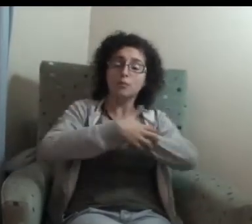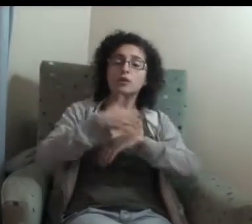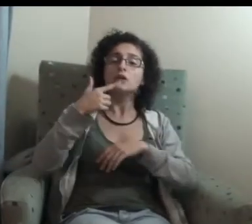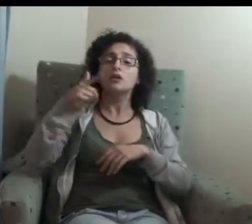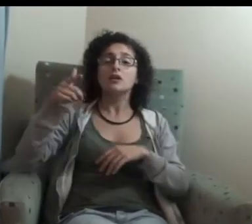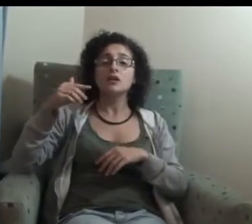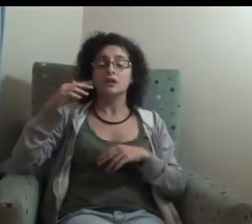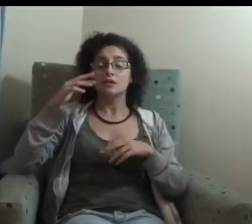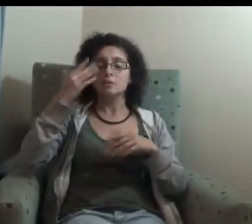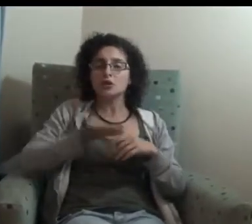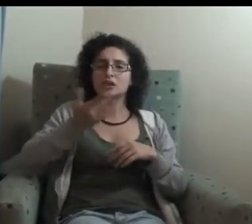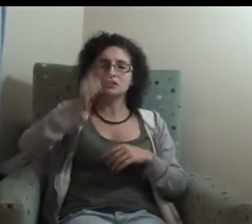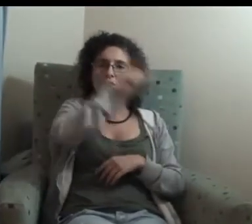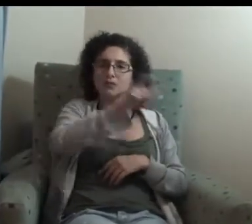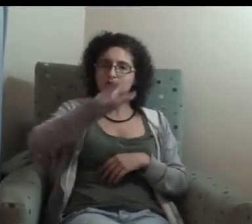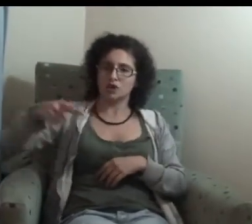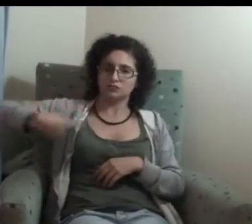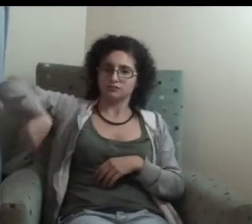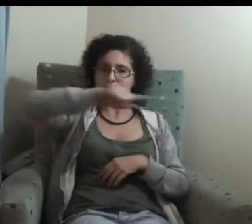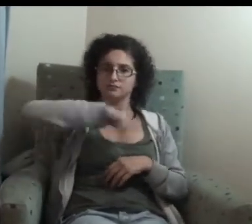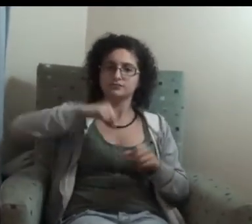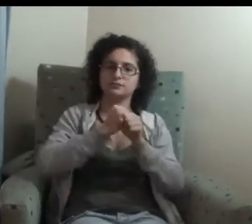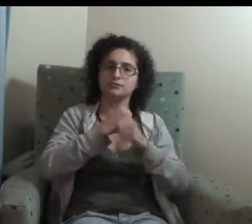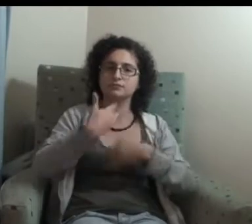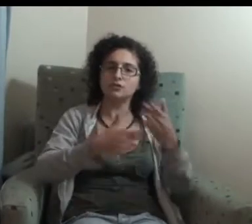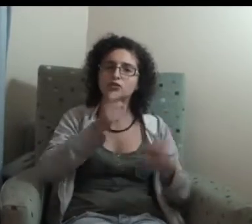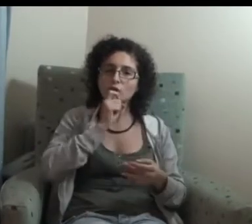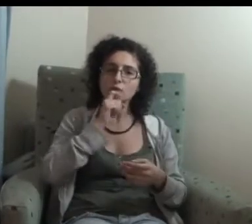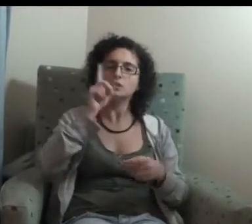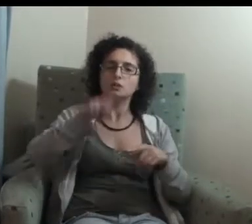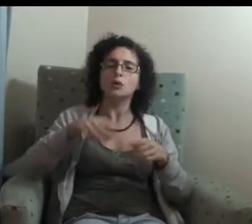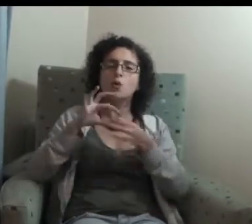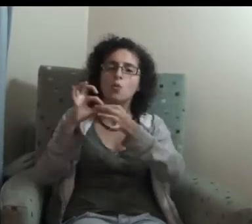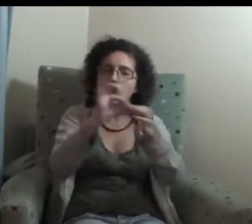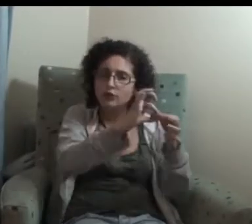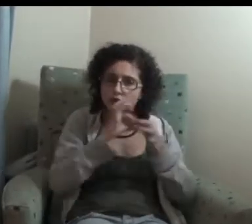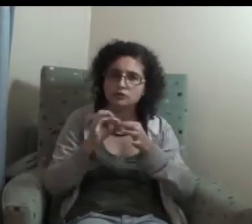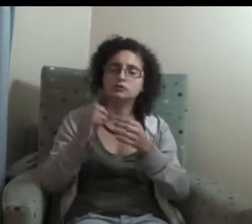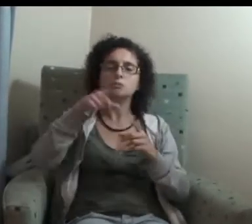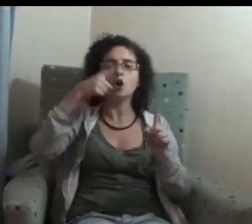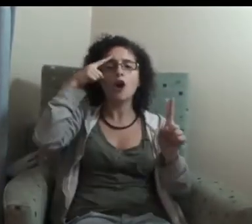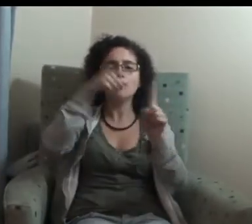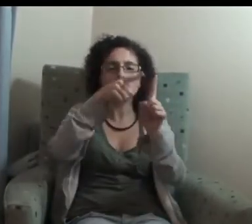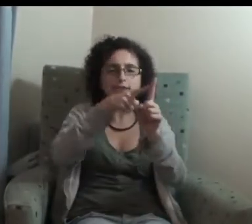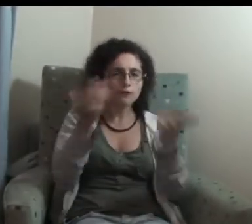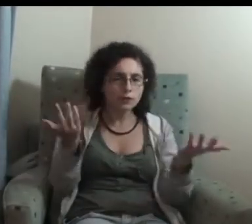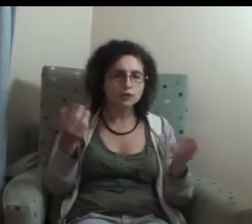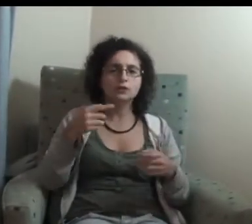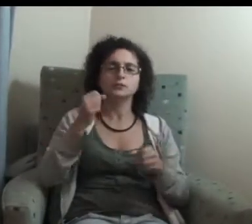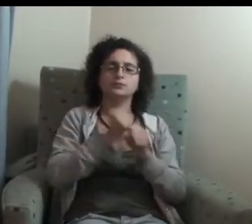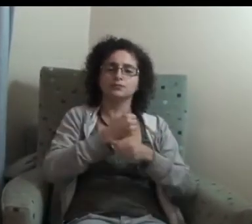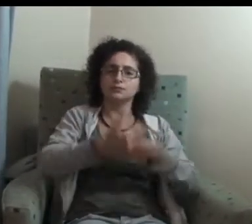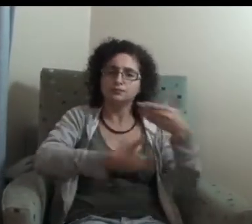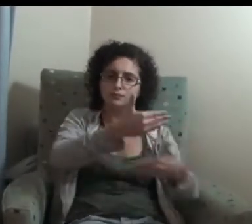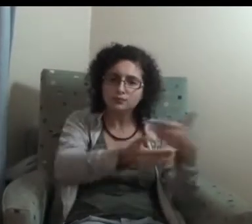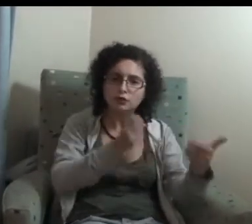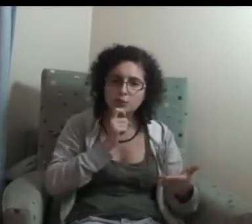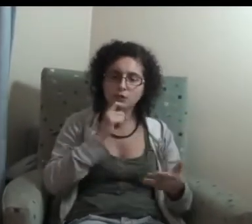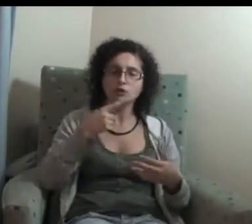Samoa, even Aussie. Bash is option four. Text it to 8855. You can press the green button